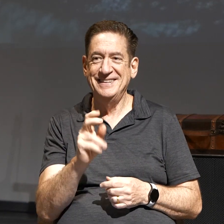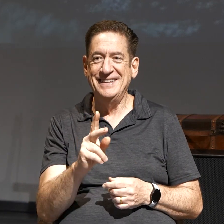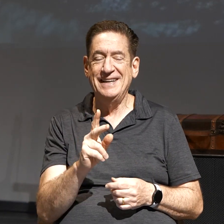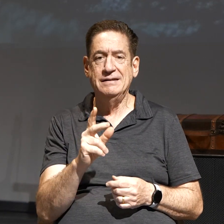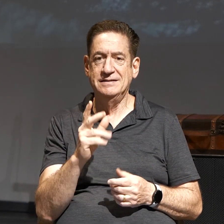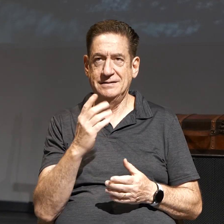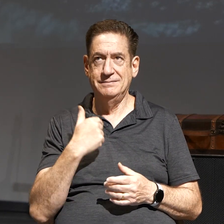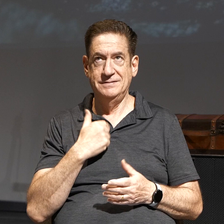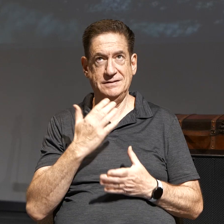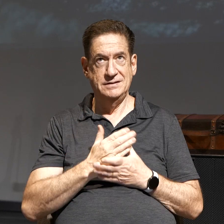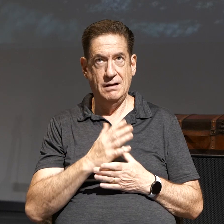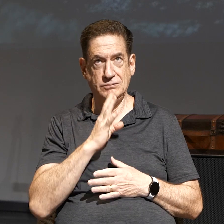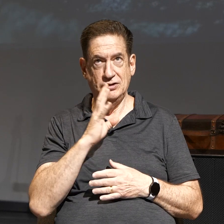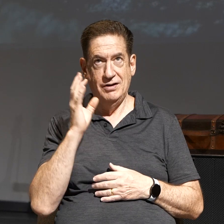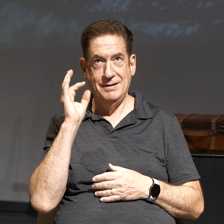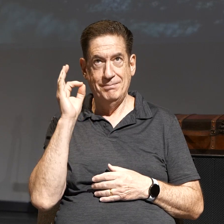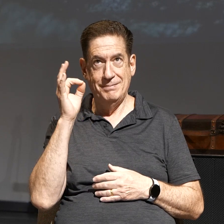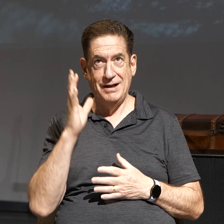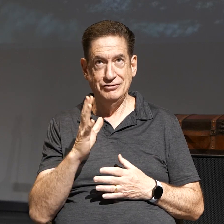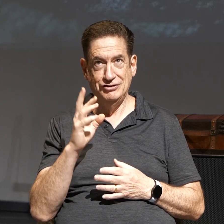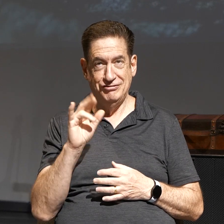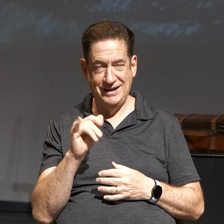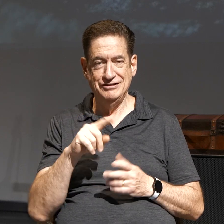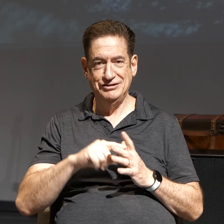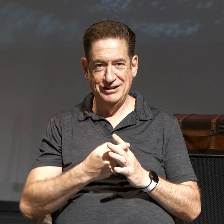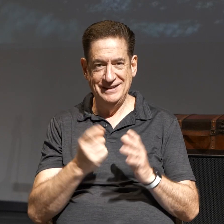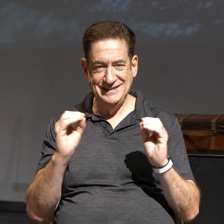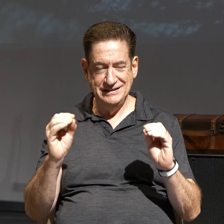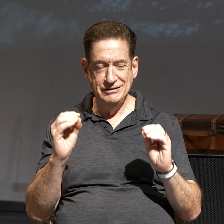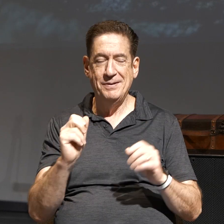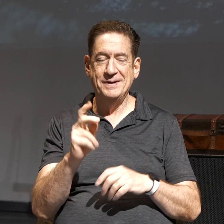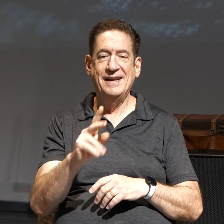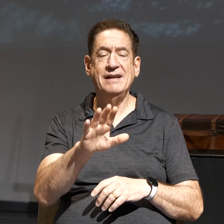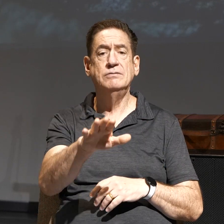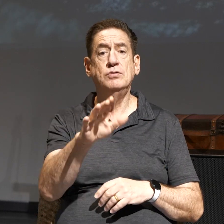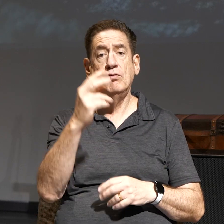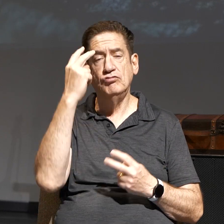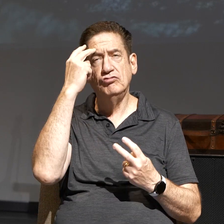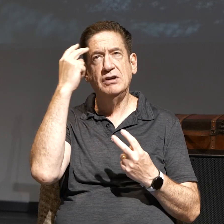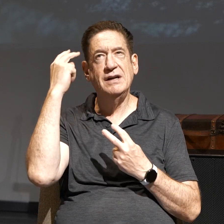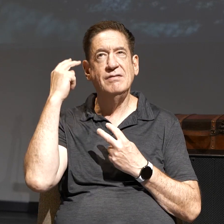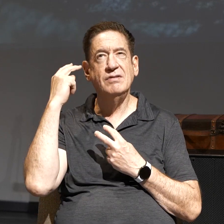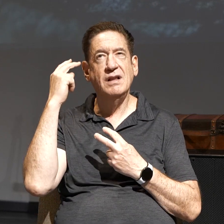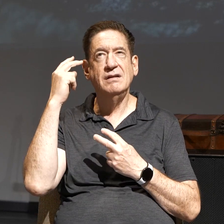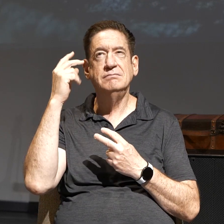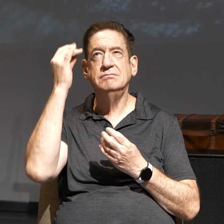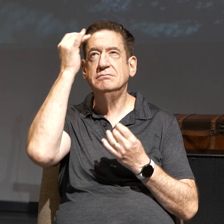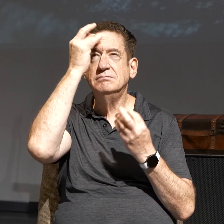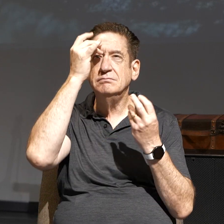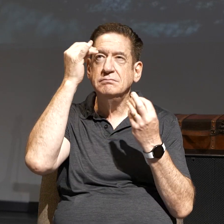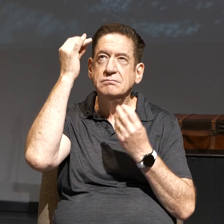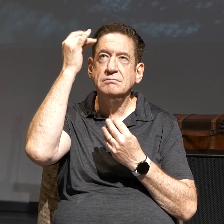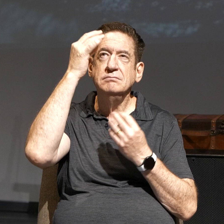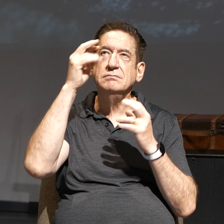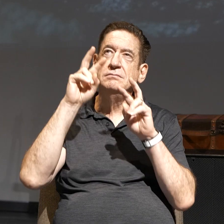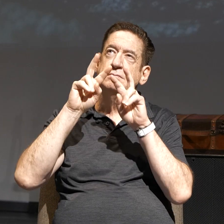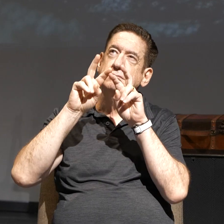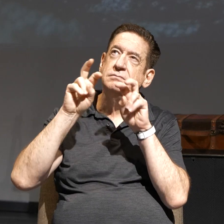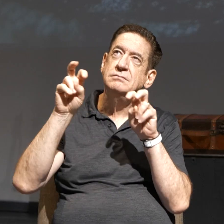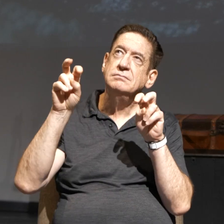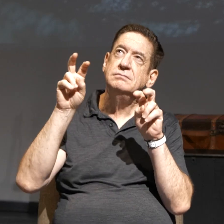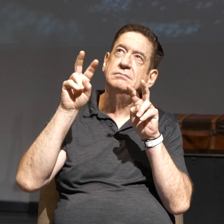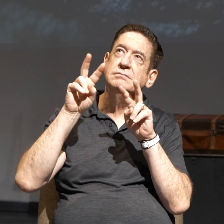Stop talking, Pastor Ray, and start teaching. Okay. It is reflecting, pondering, assessing, considering.